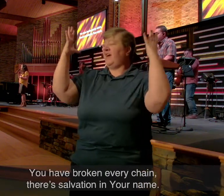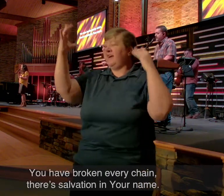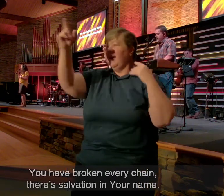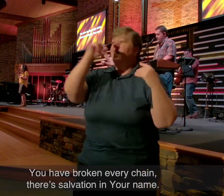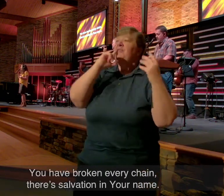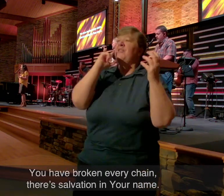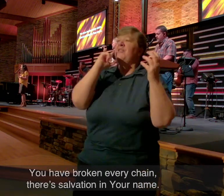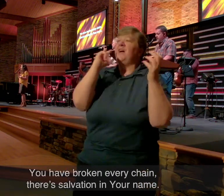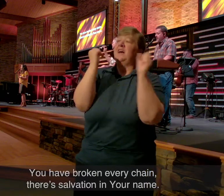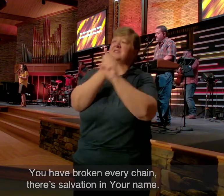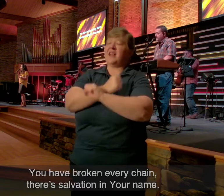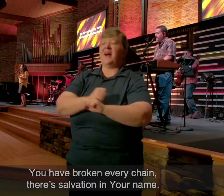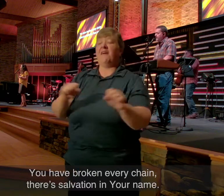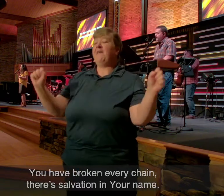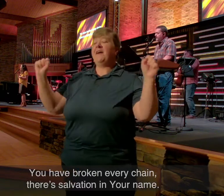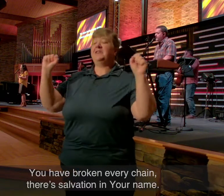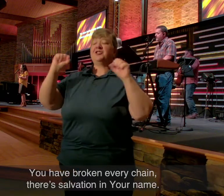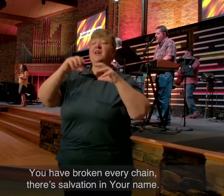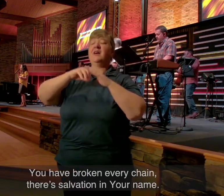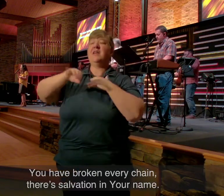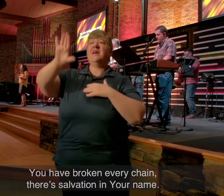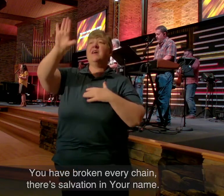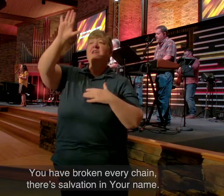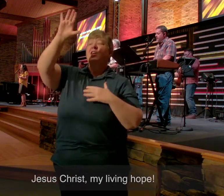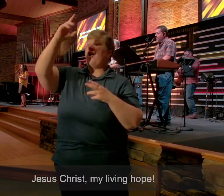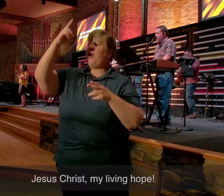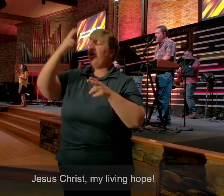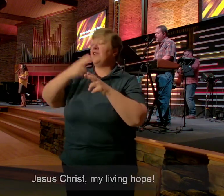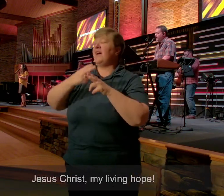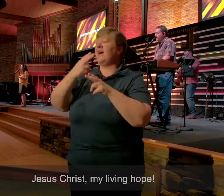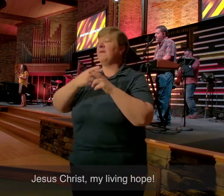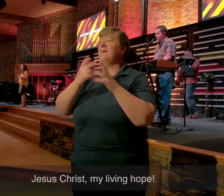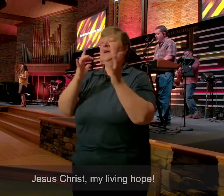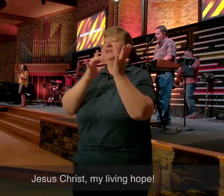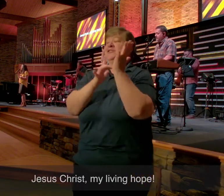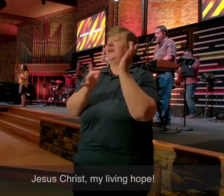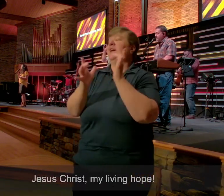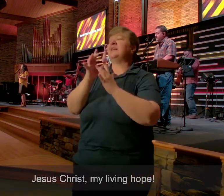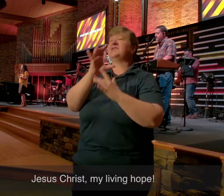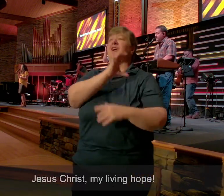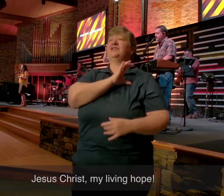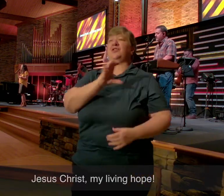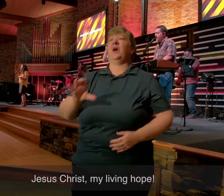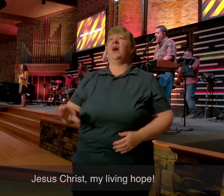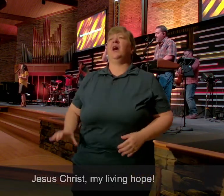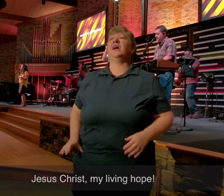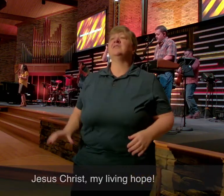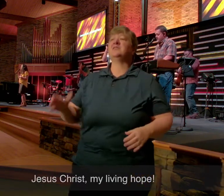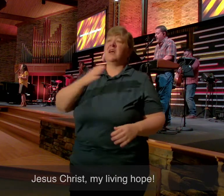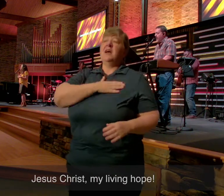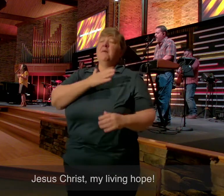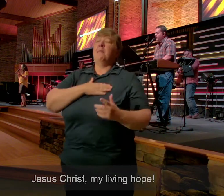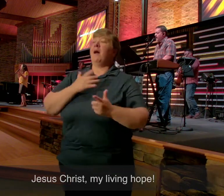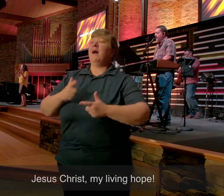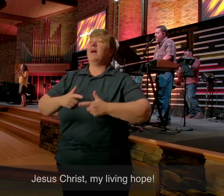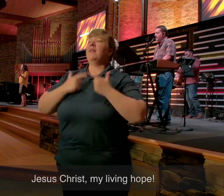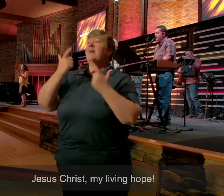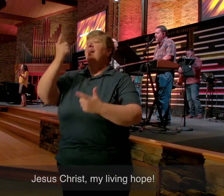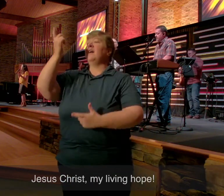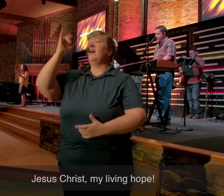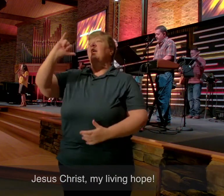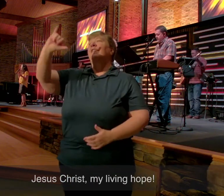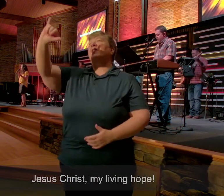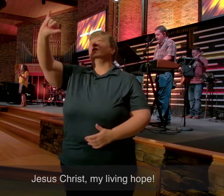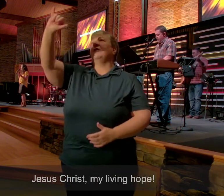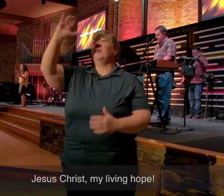There's Salvation In Your Name Jesus Christ My Living